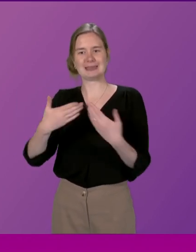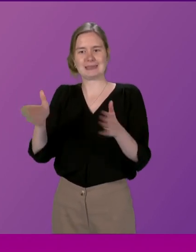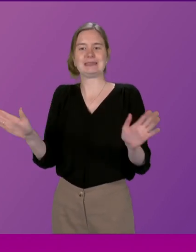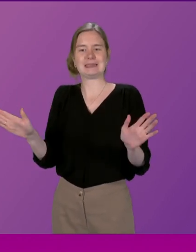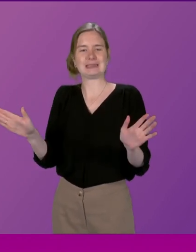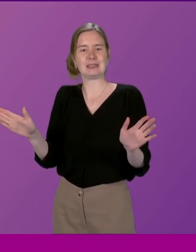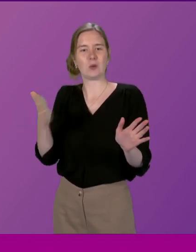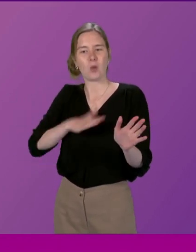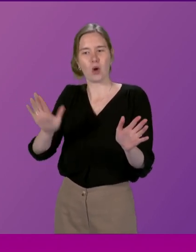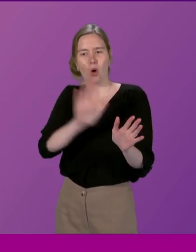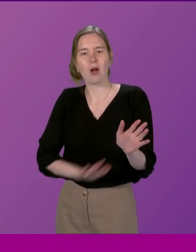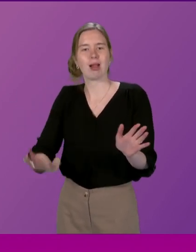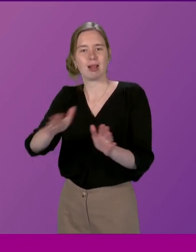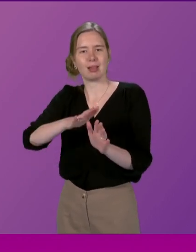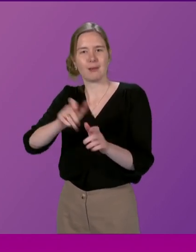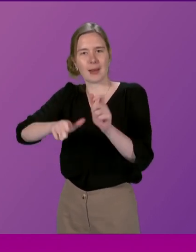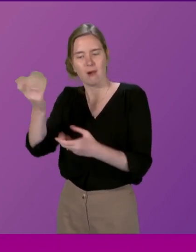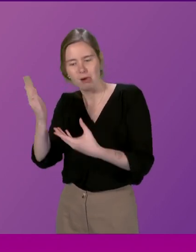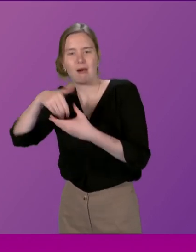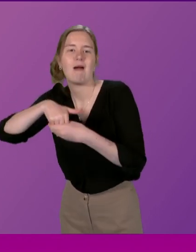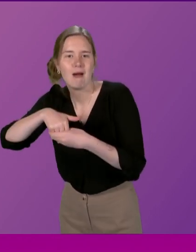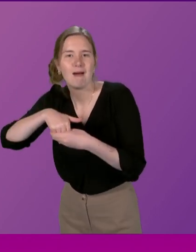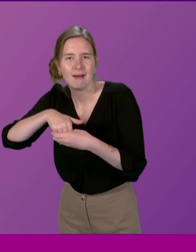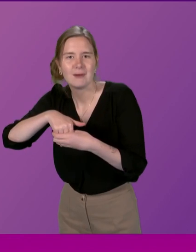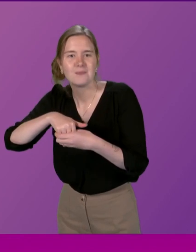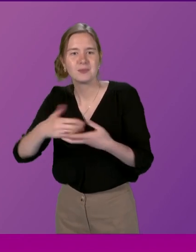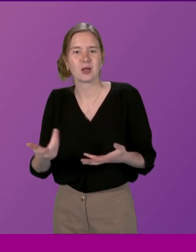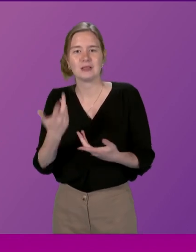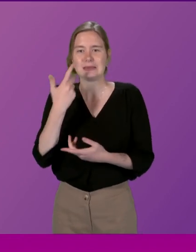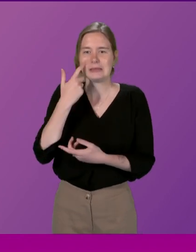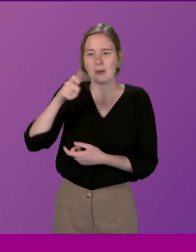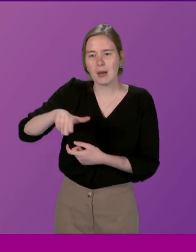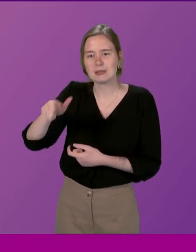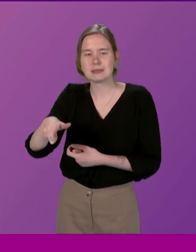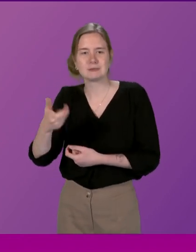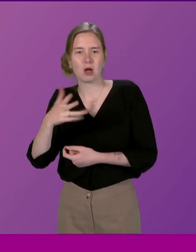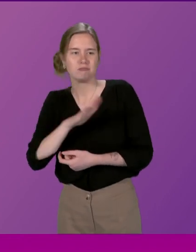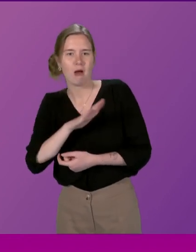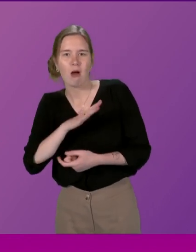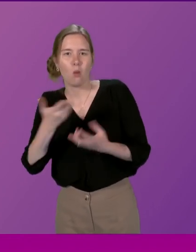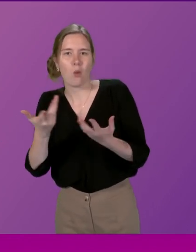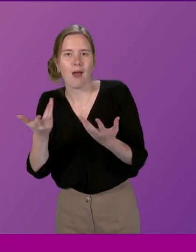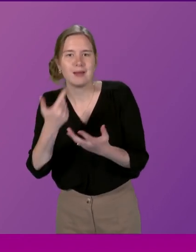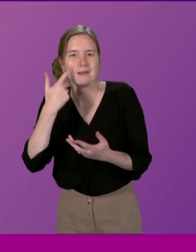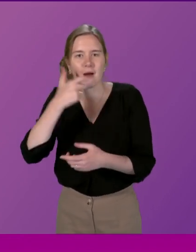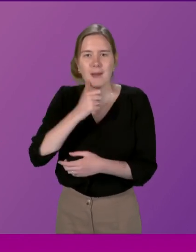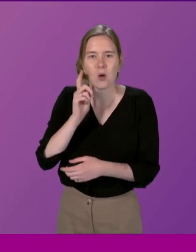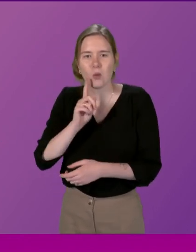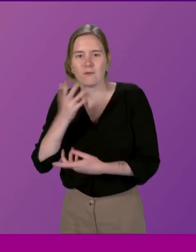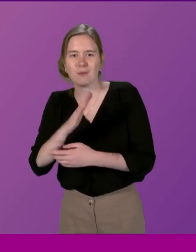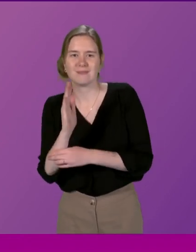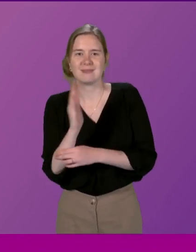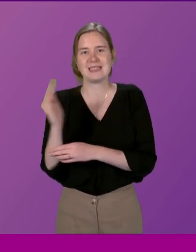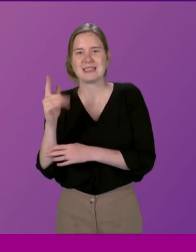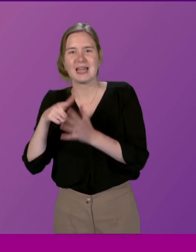trying to get people from all walks of life. You know, where is the young man or woman from Fergusley Park? Where is the young man or woman from the East End